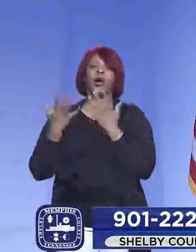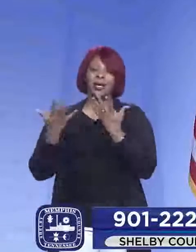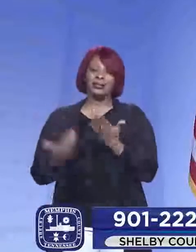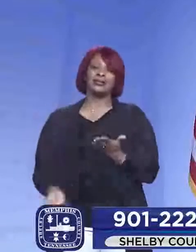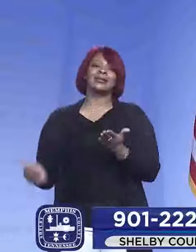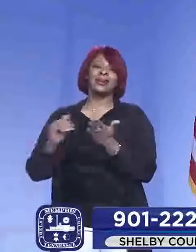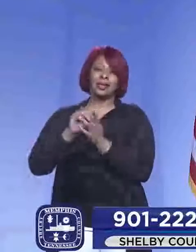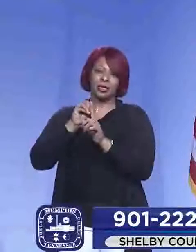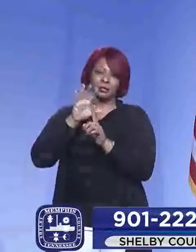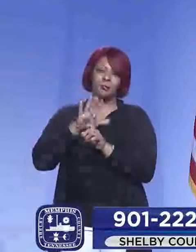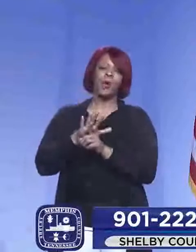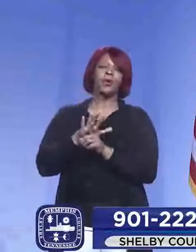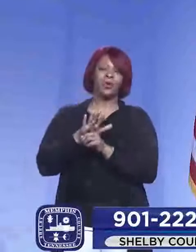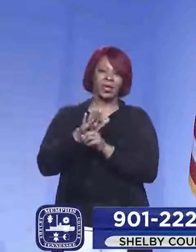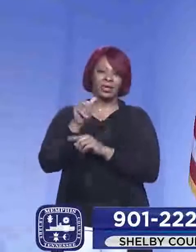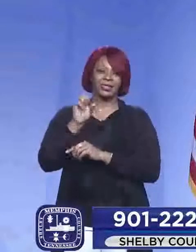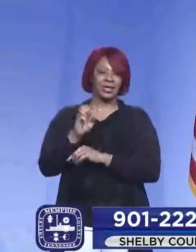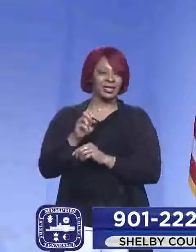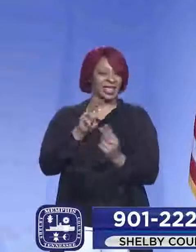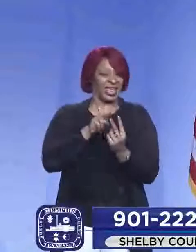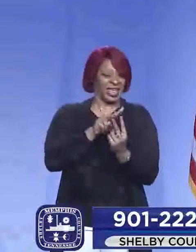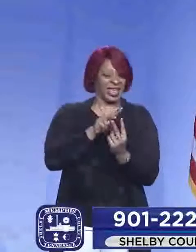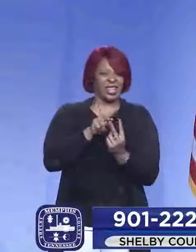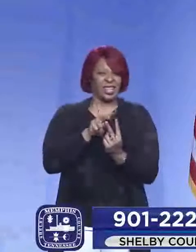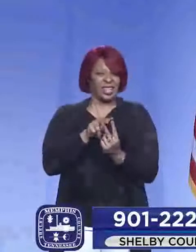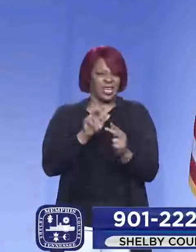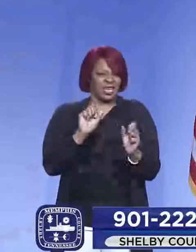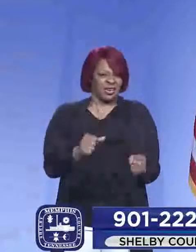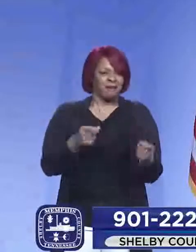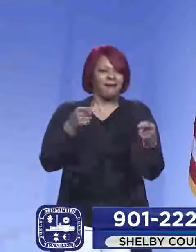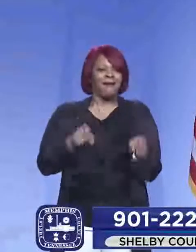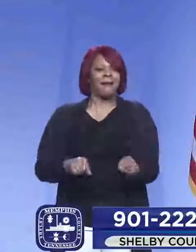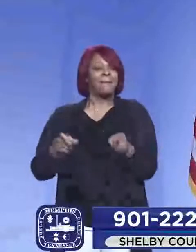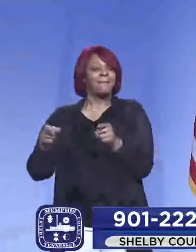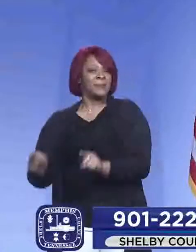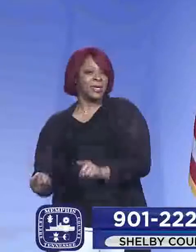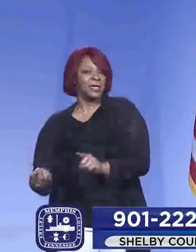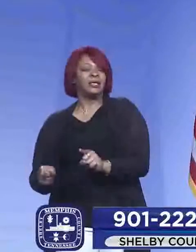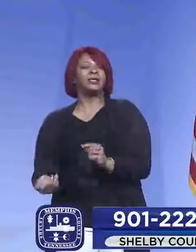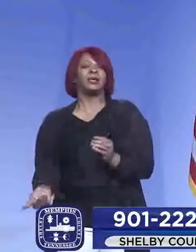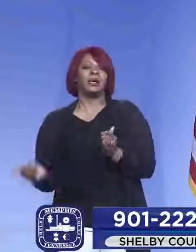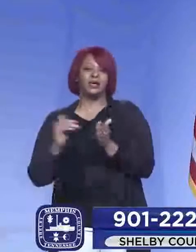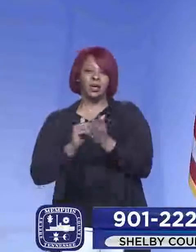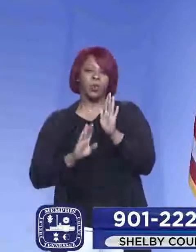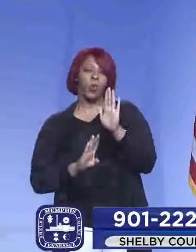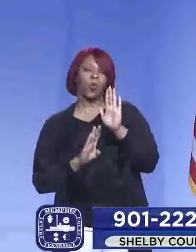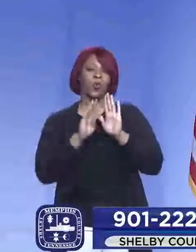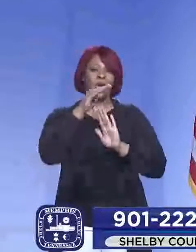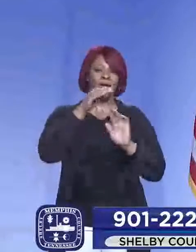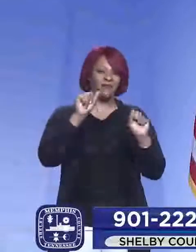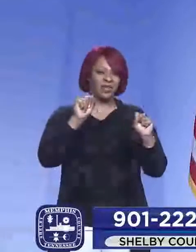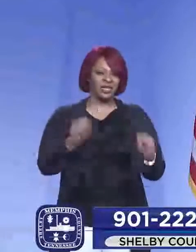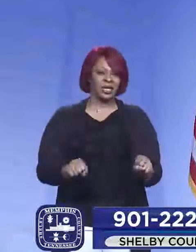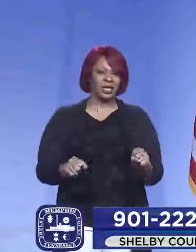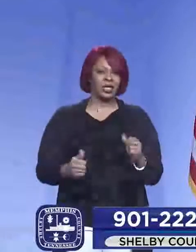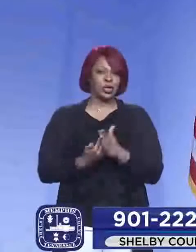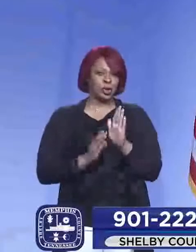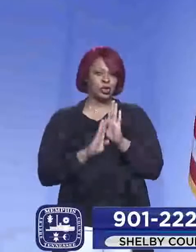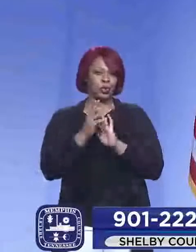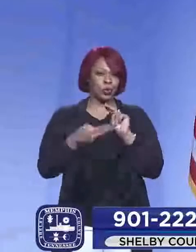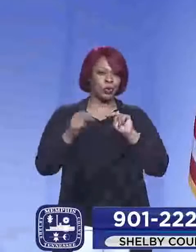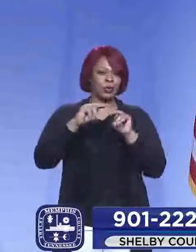explosion of cases. So either of those two things could generate a new wave, a new surge.